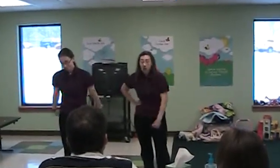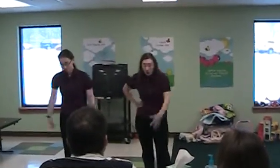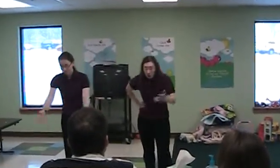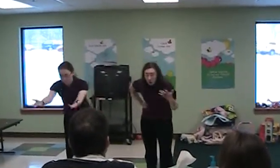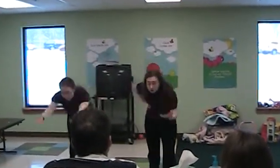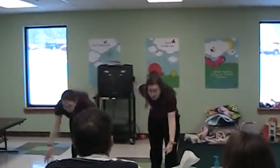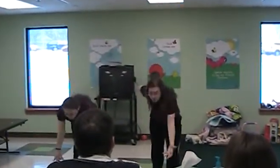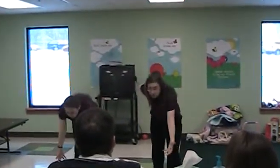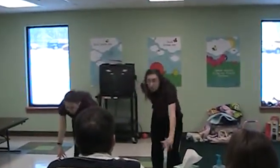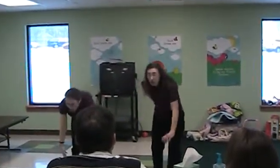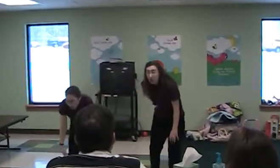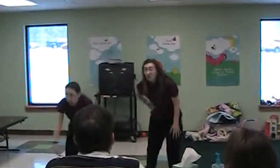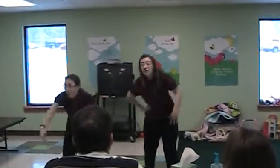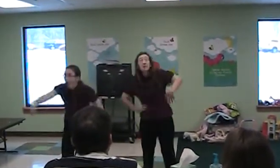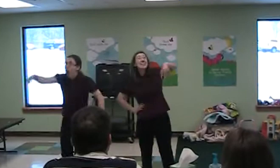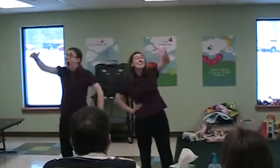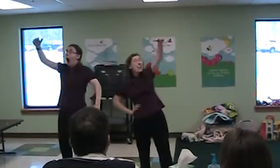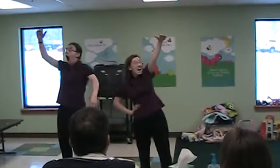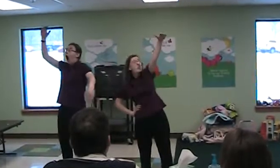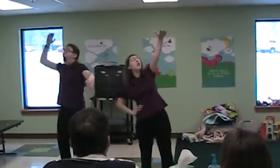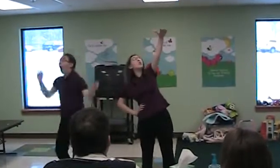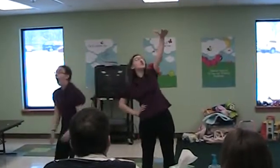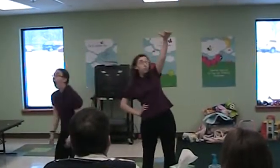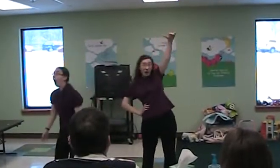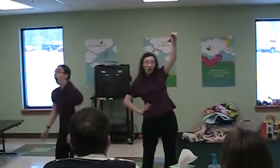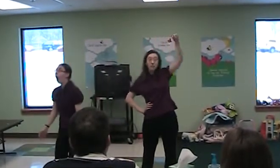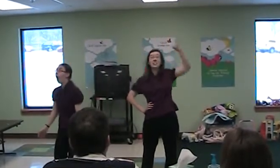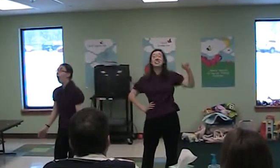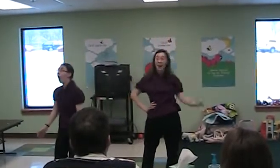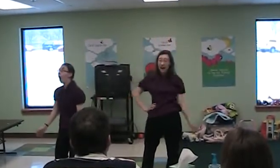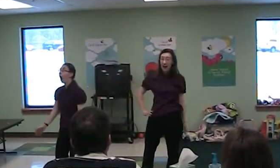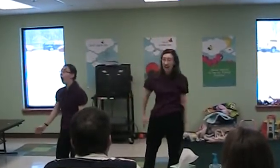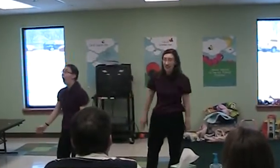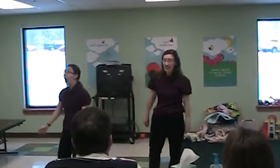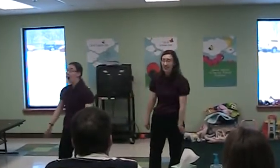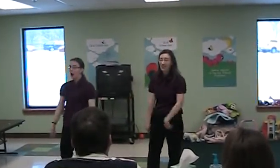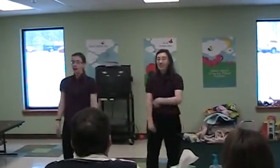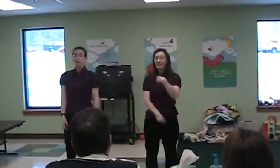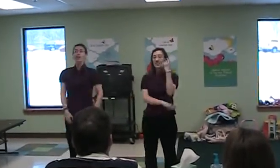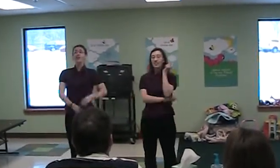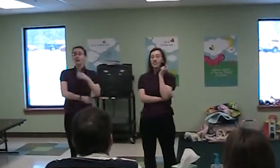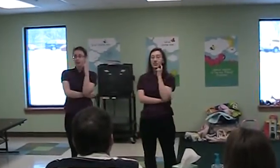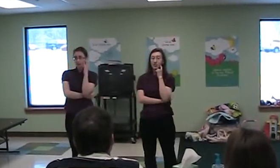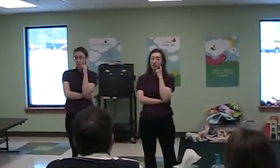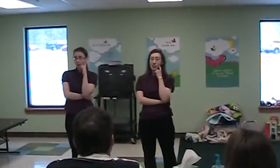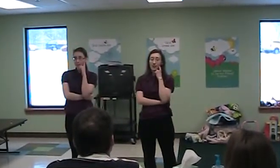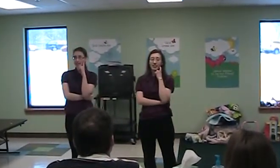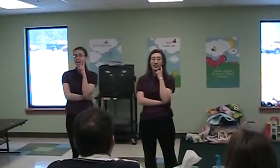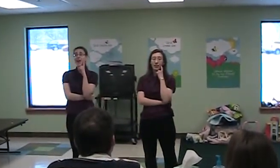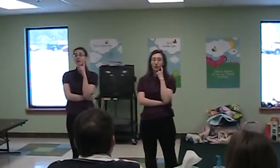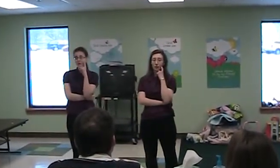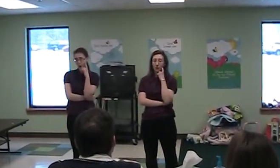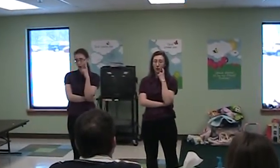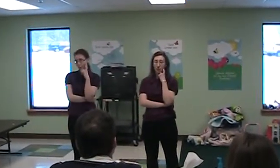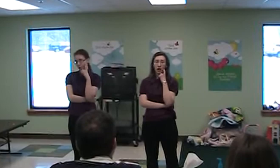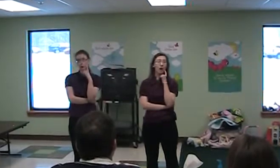The footprints were those of a man ten or twelve feet high. The discrepancy confirmed our